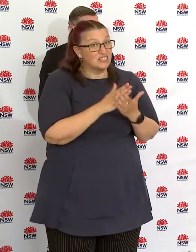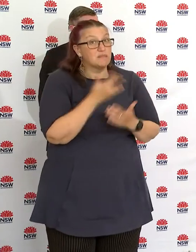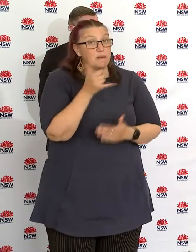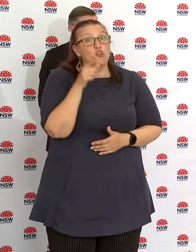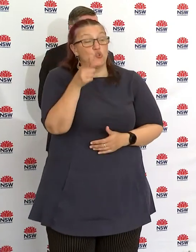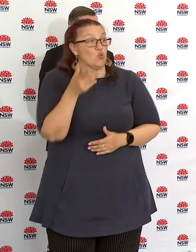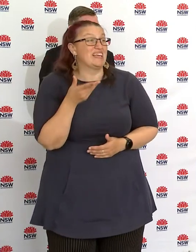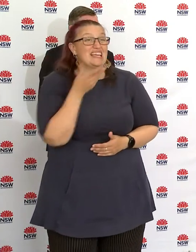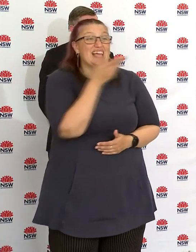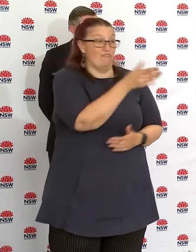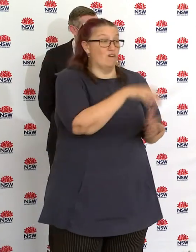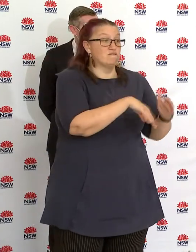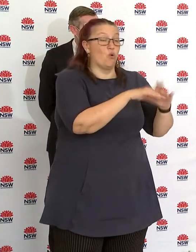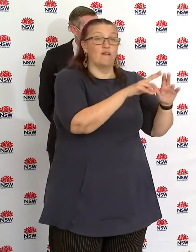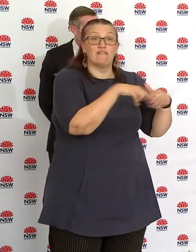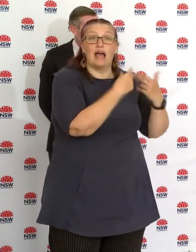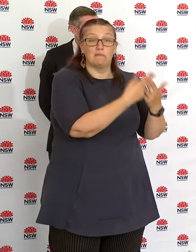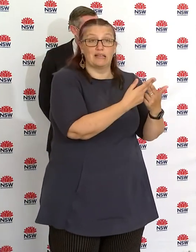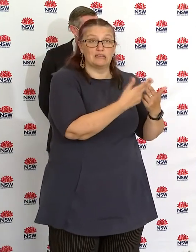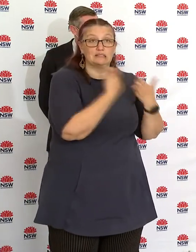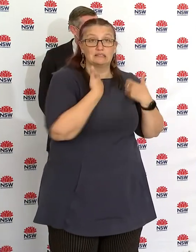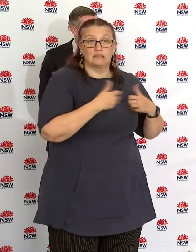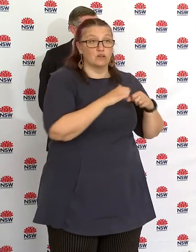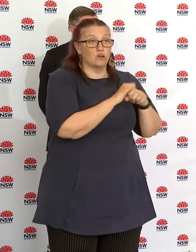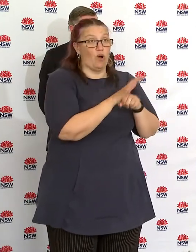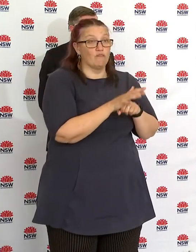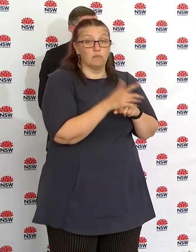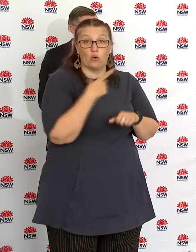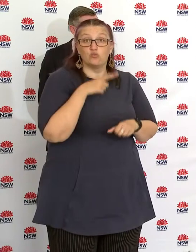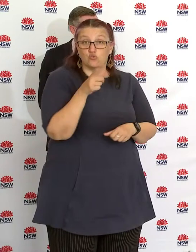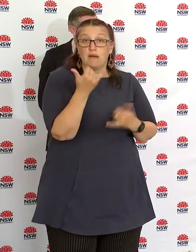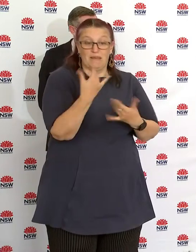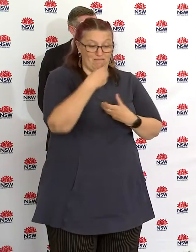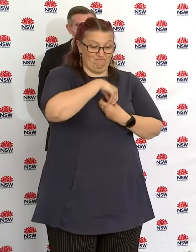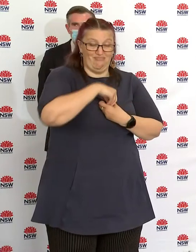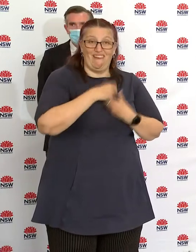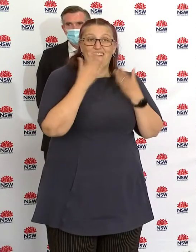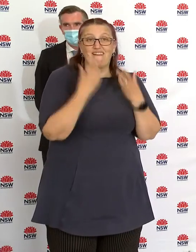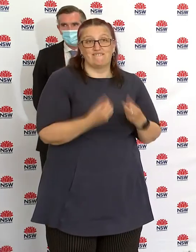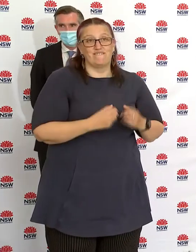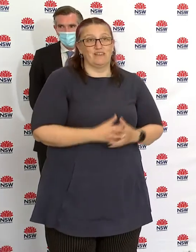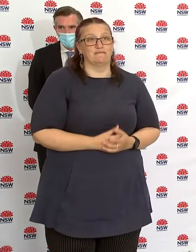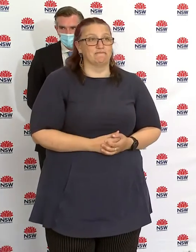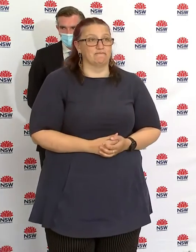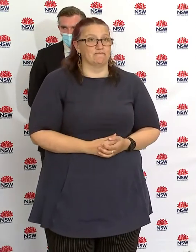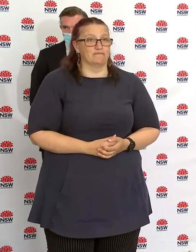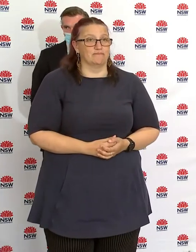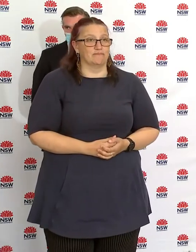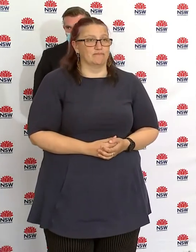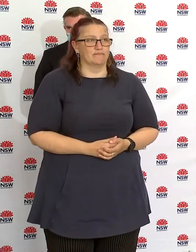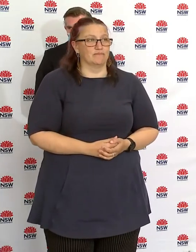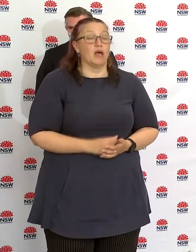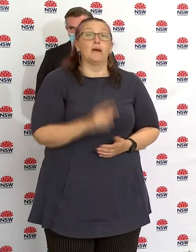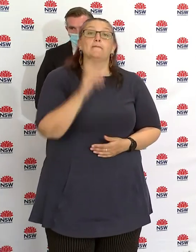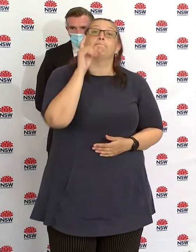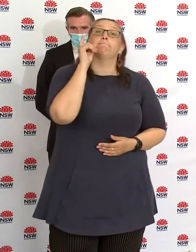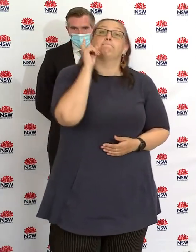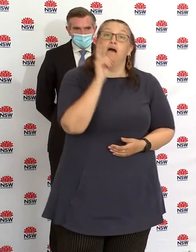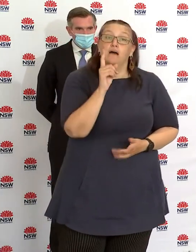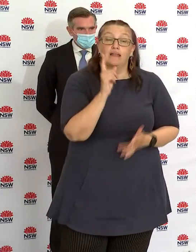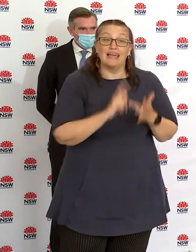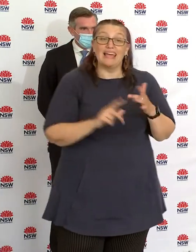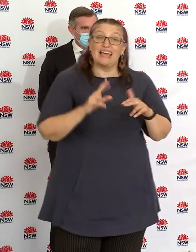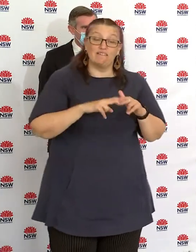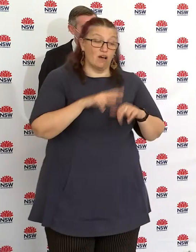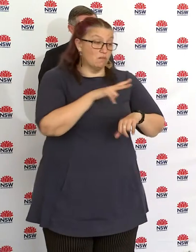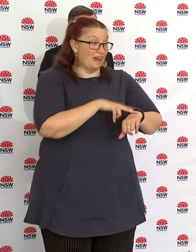virus to that entire household. But I do want to stress that if there's any requirement from an operational perspective for us to take more support, of course, we